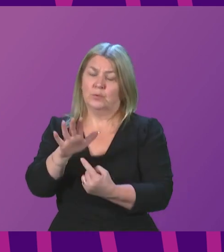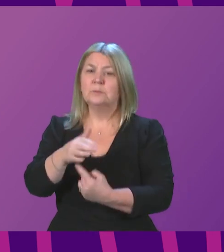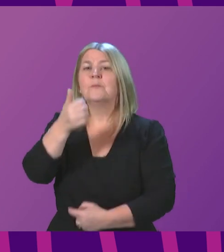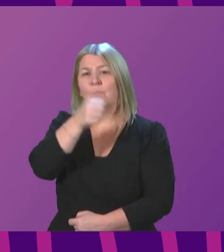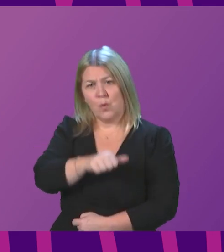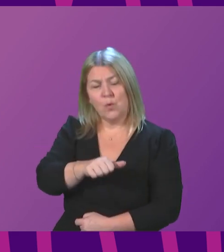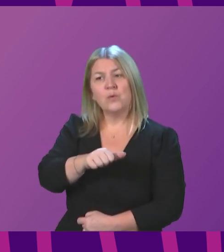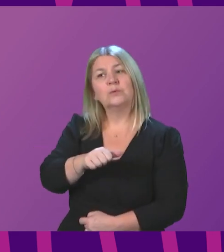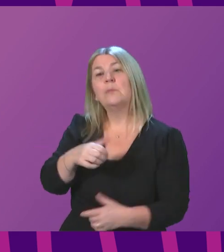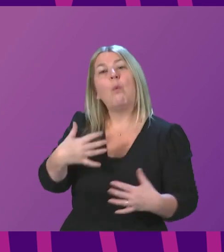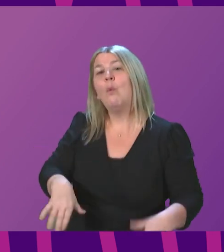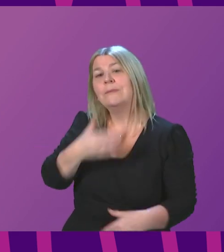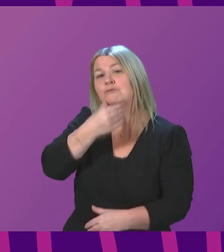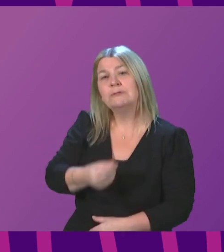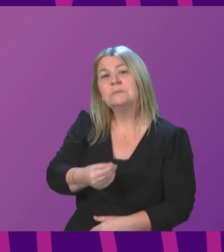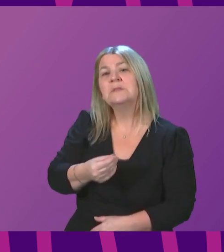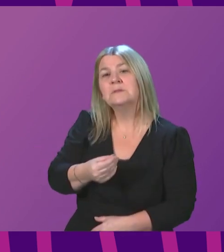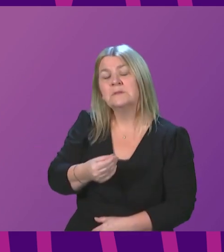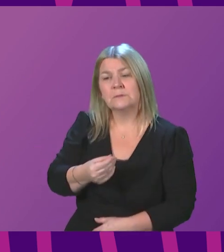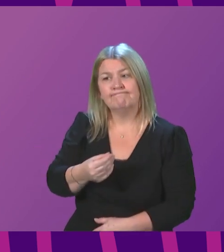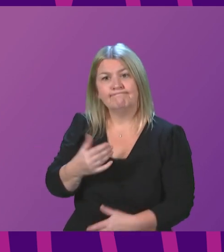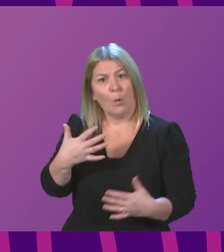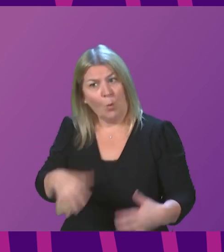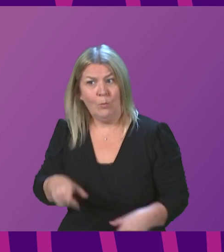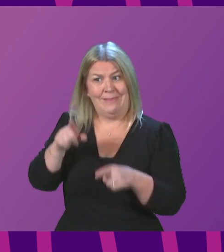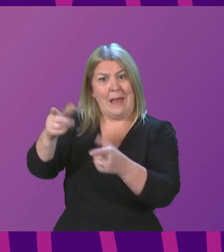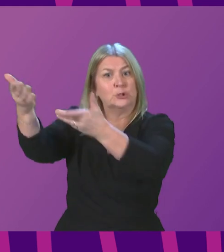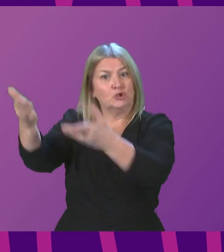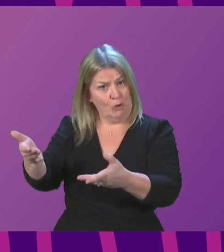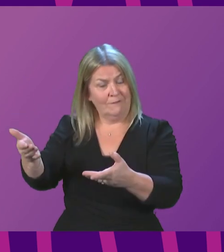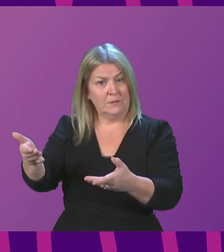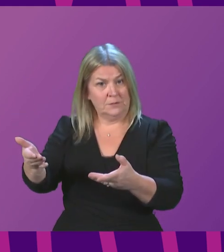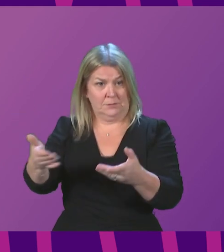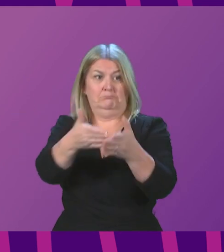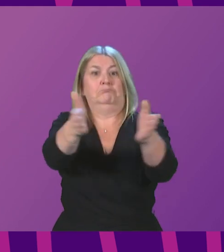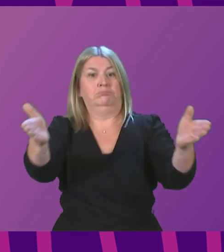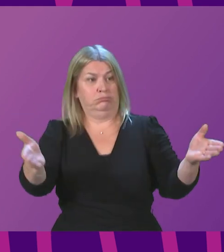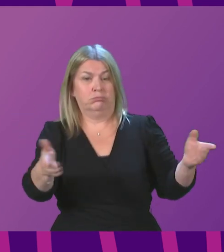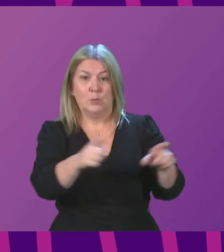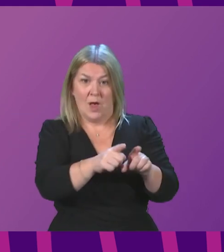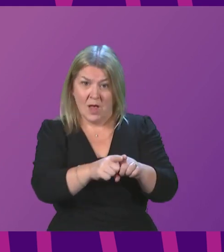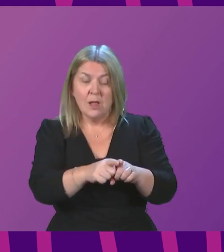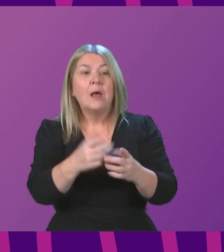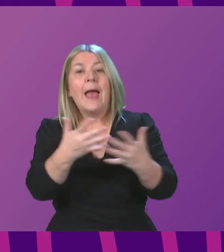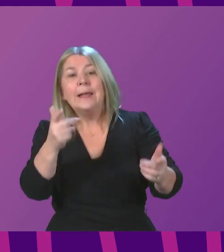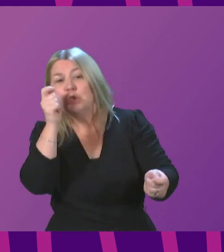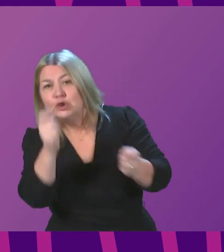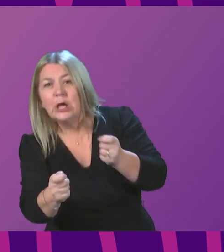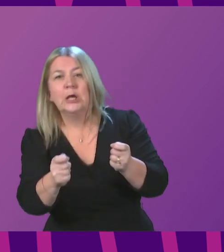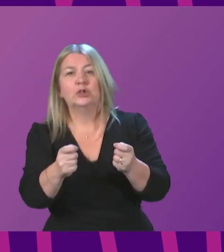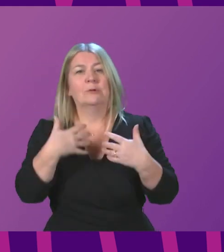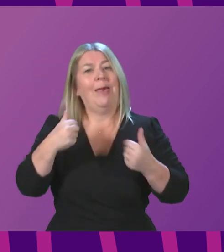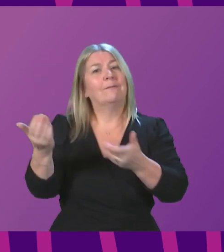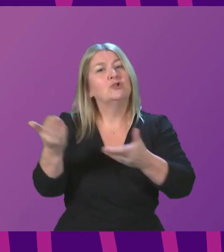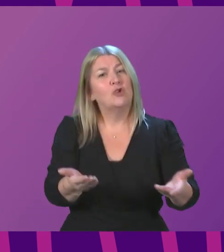not just at Christmas and not just in the ambulance service, that where change is being contemplated in the health service, and let's not